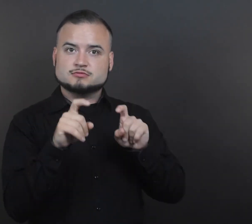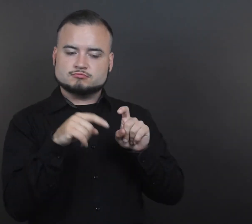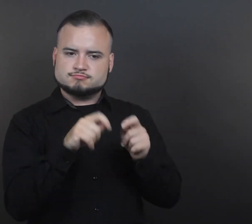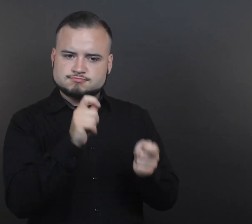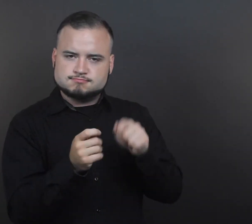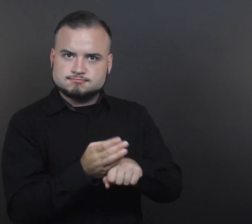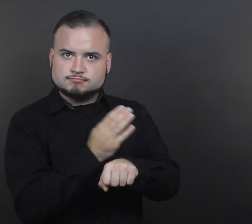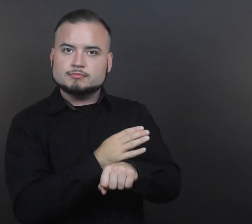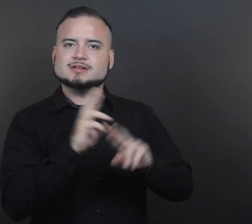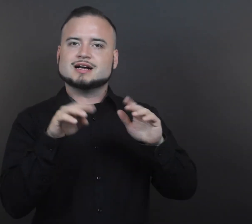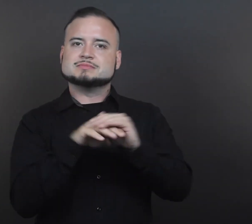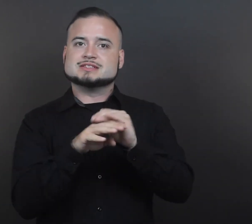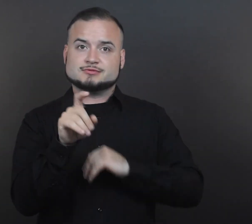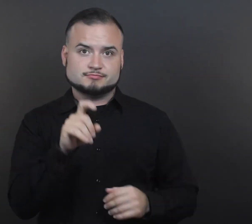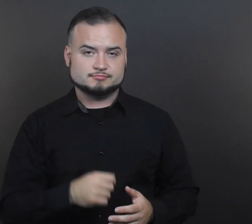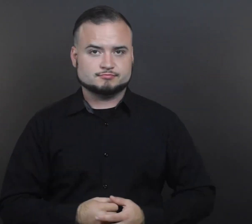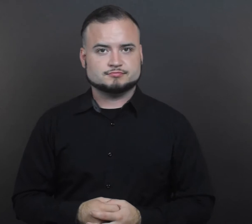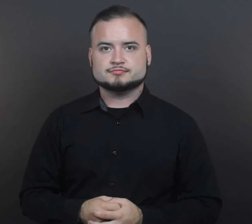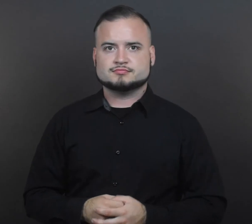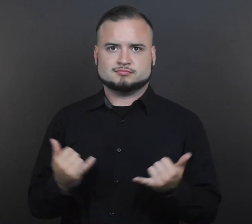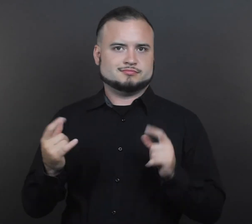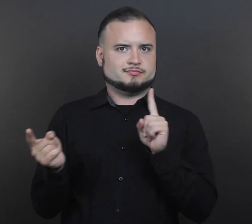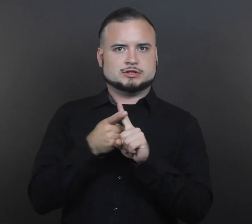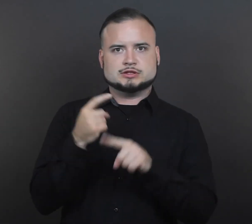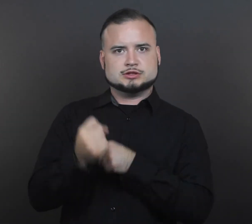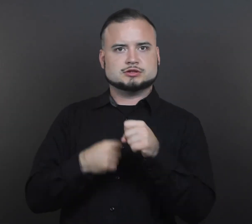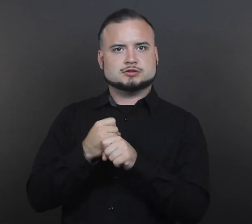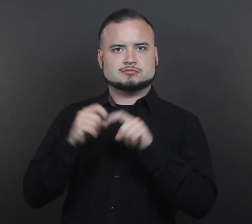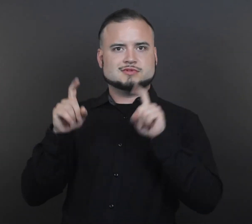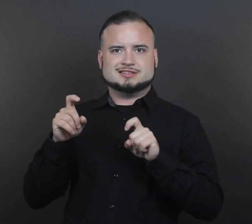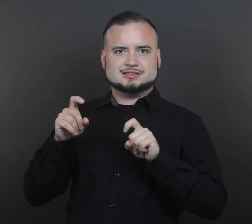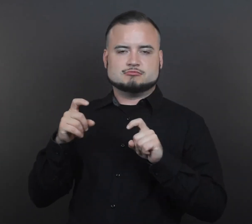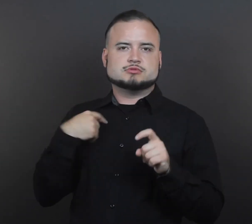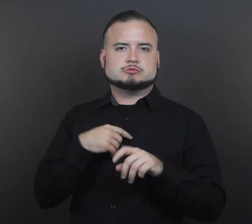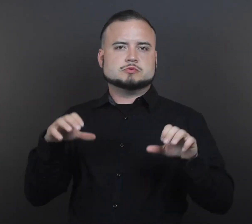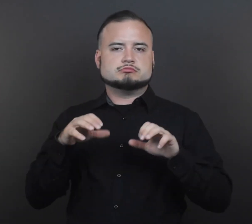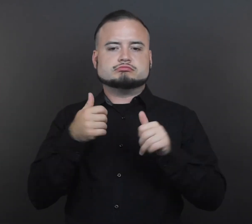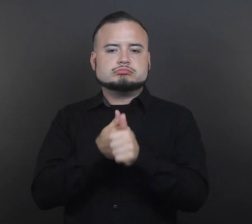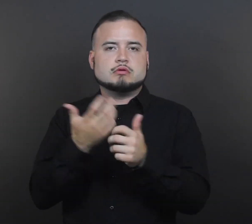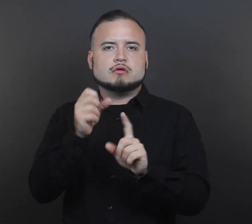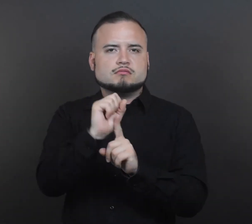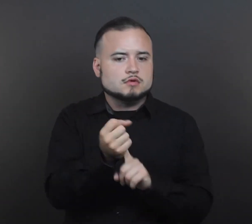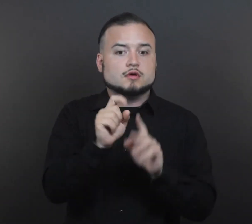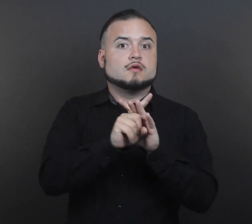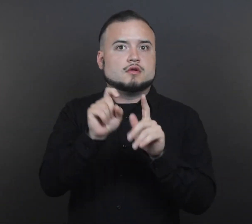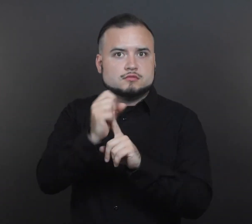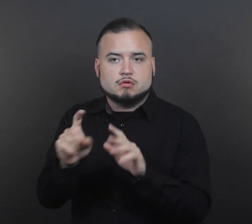accessibility? This is our first year with this and we are doing this on a case-by-case basis.